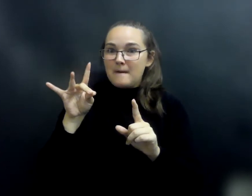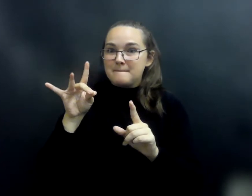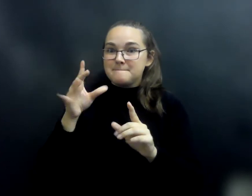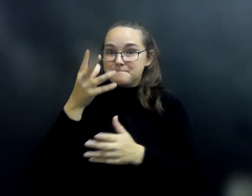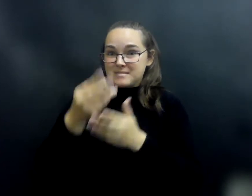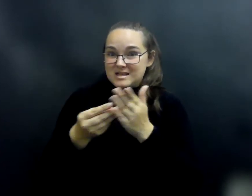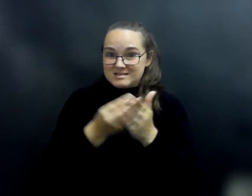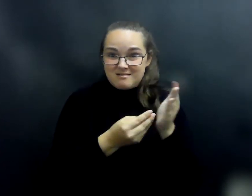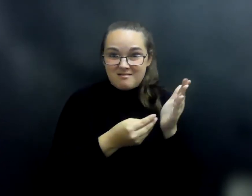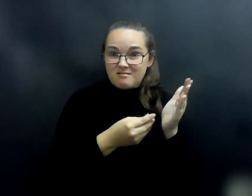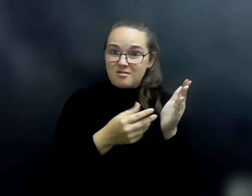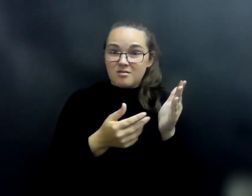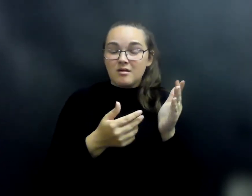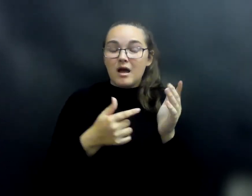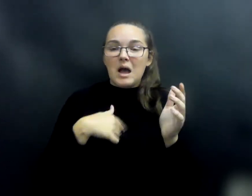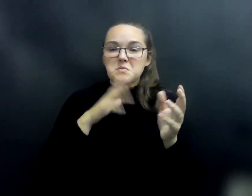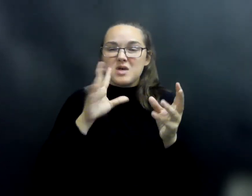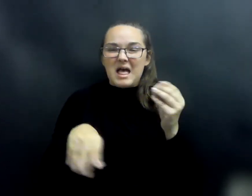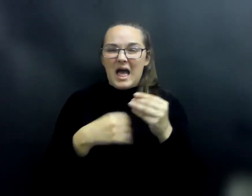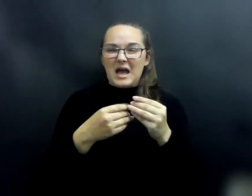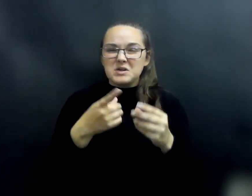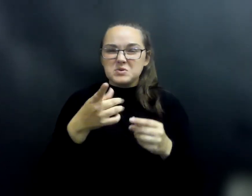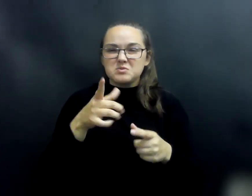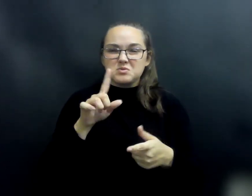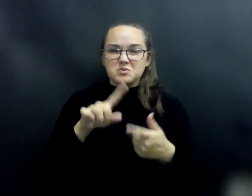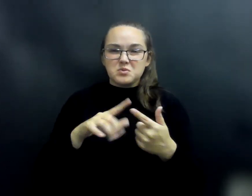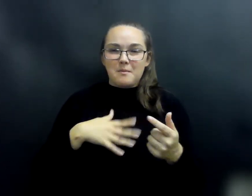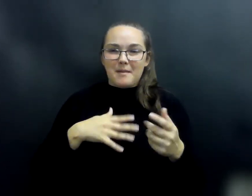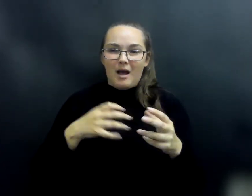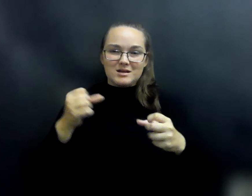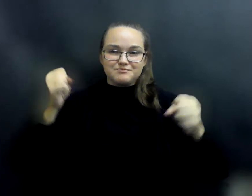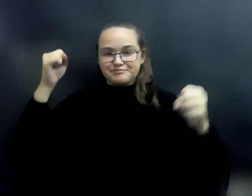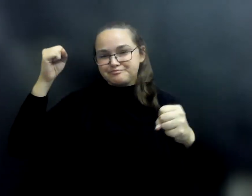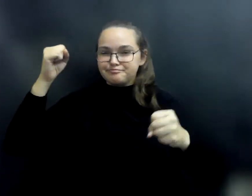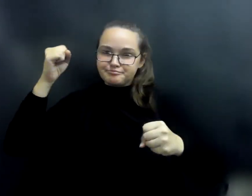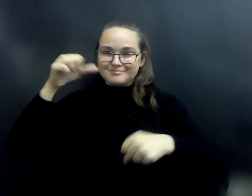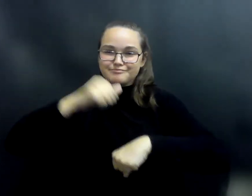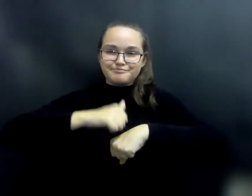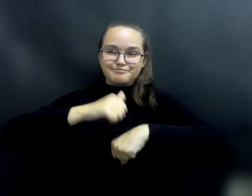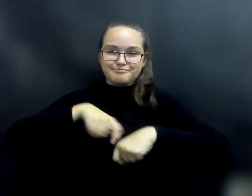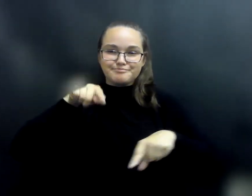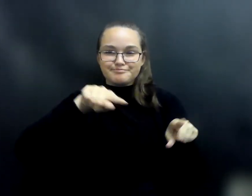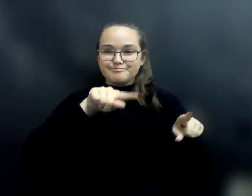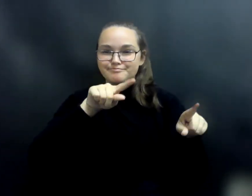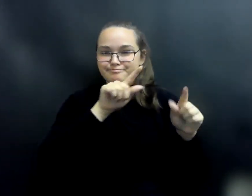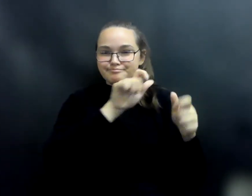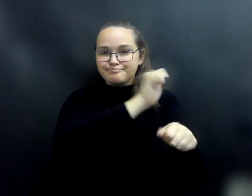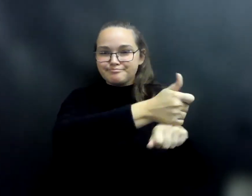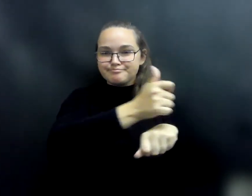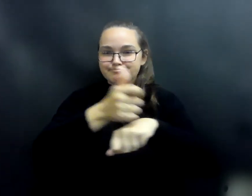I will add you and your friends to my collection of stone statues. Then he vanished in a puff of green smoke.